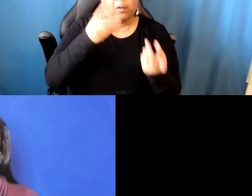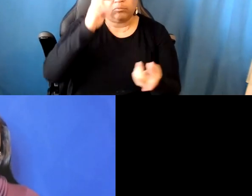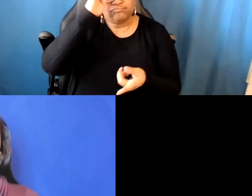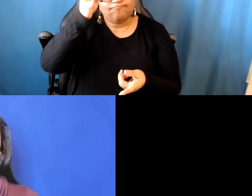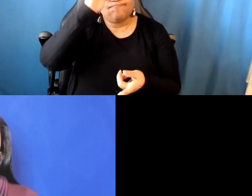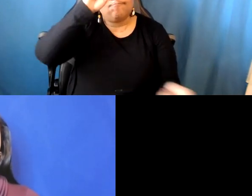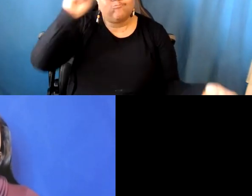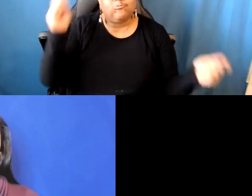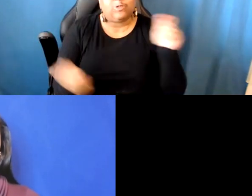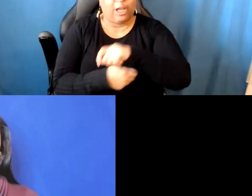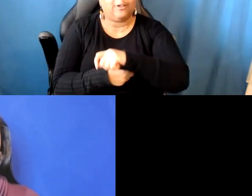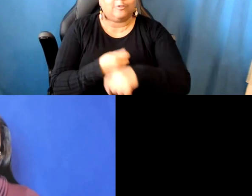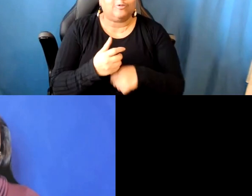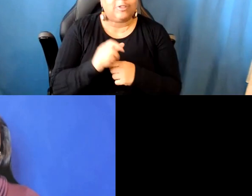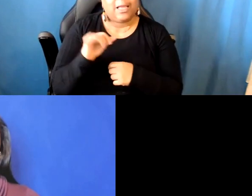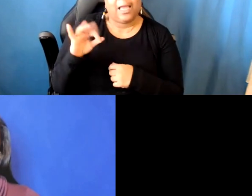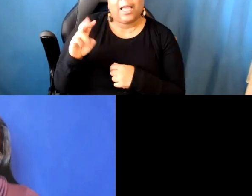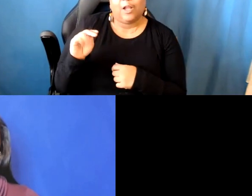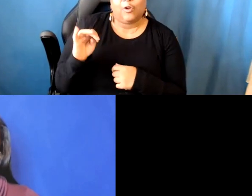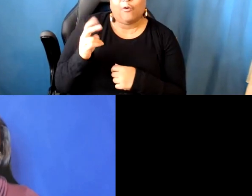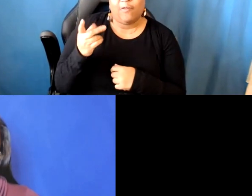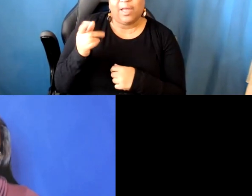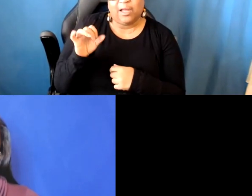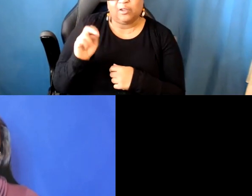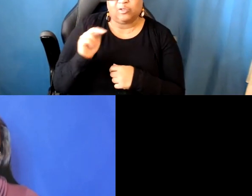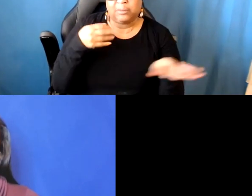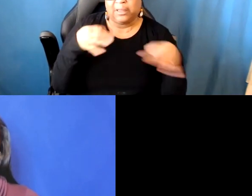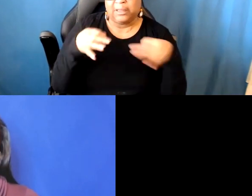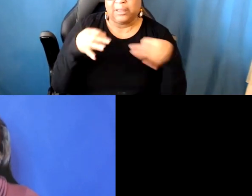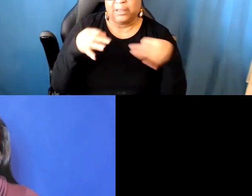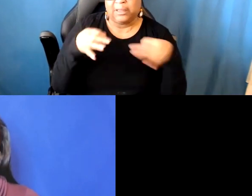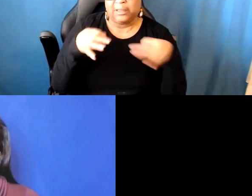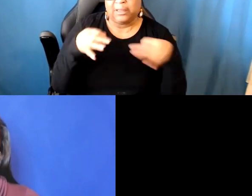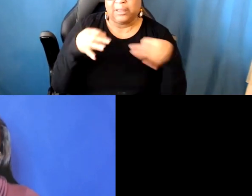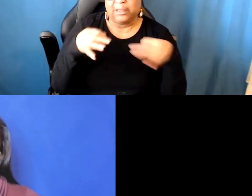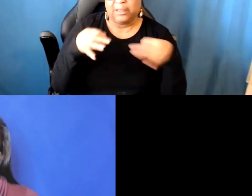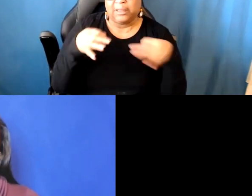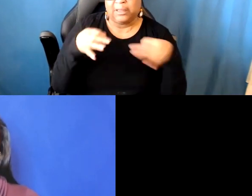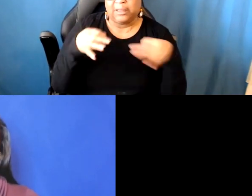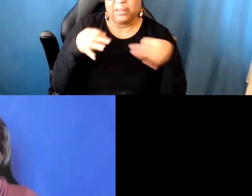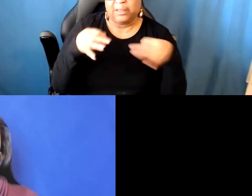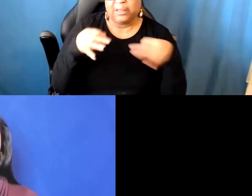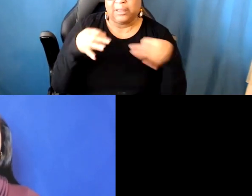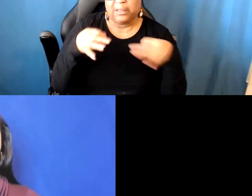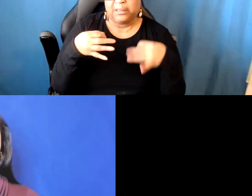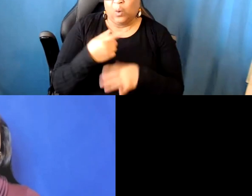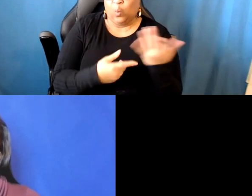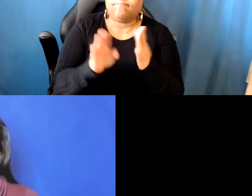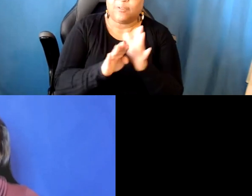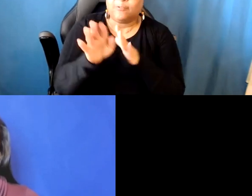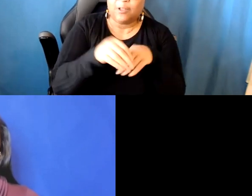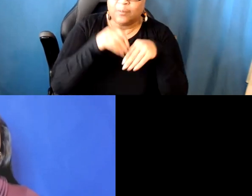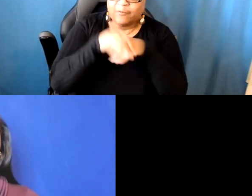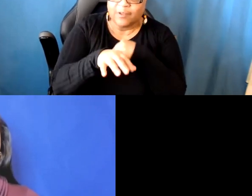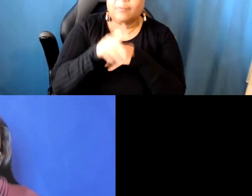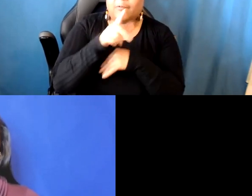So to tell us your understanding of what has conditioned the possibility for your work and how your work is innovative